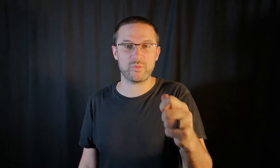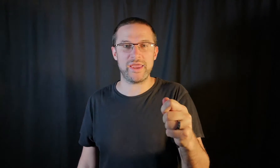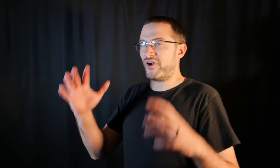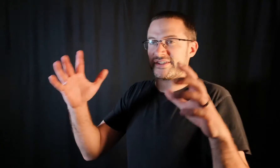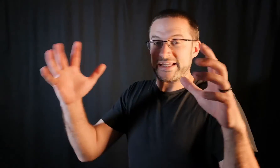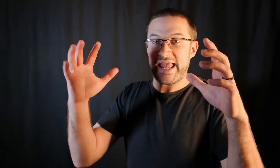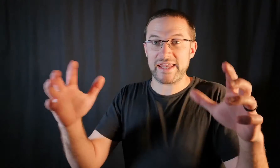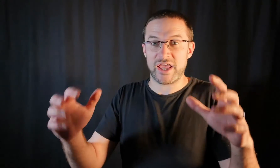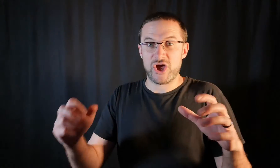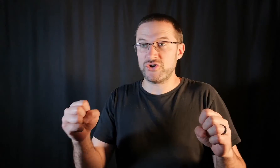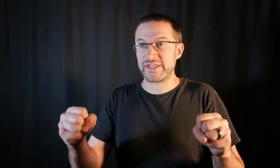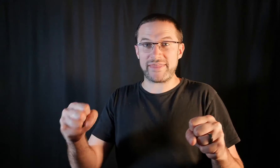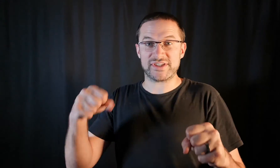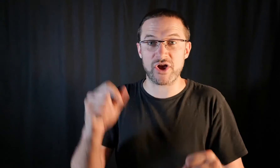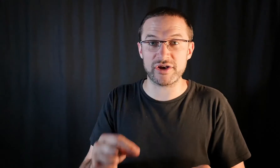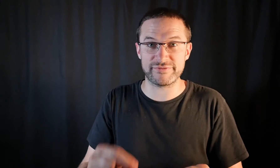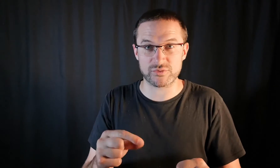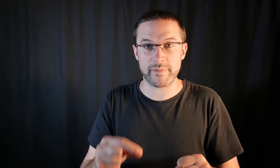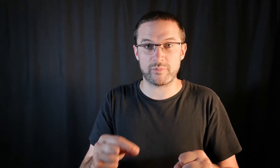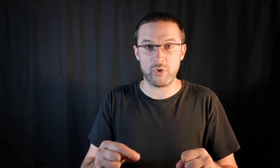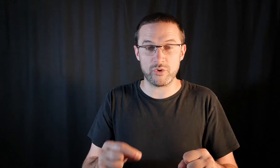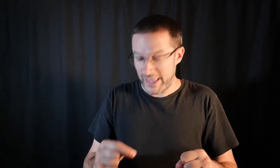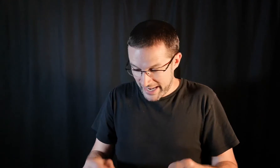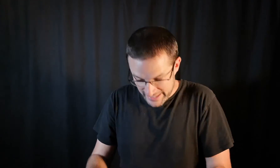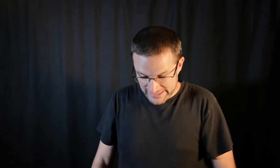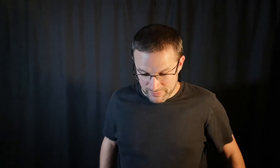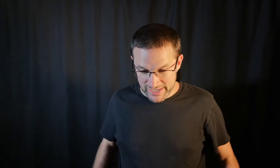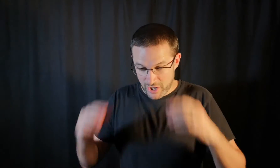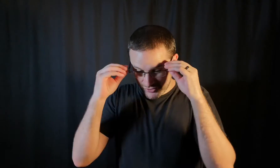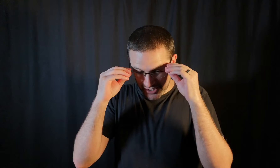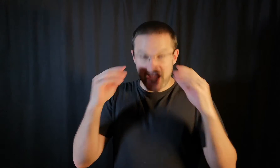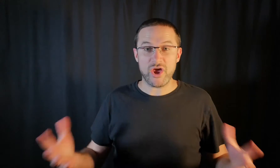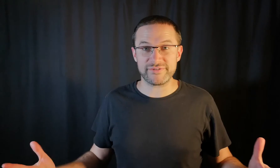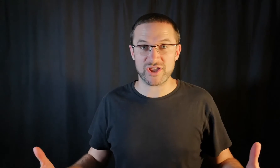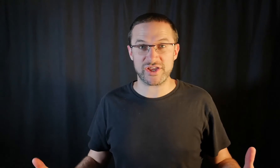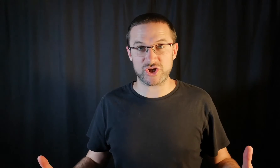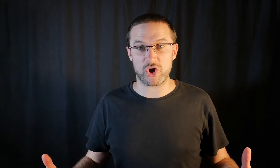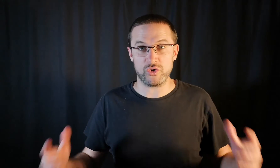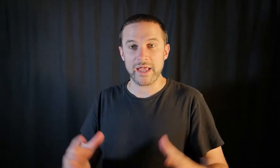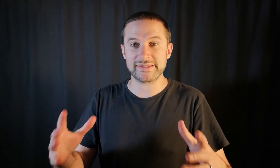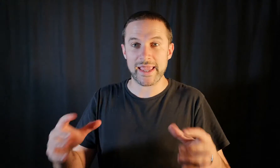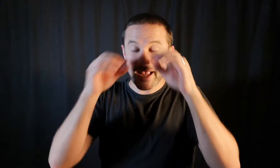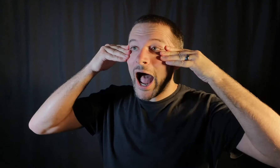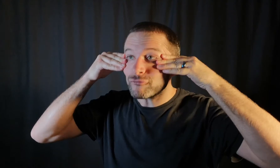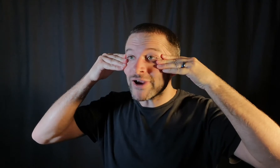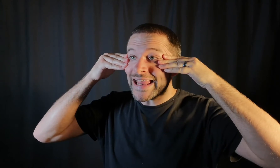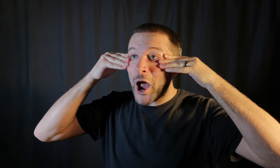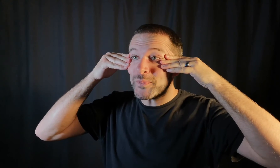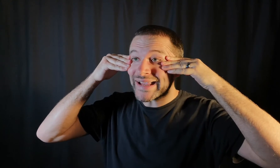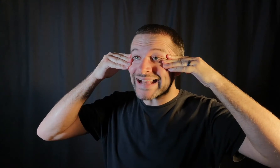win versus a kid who's at the side of a swimming pool in their speedos and oversized goggles saying I really hope I get